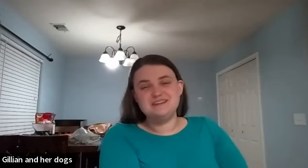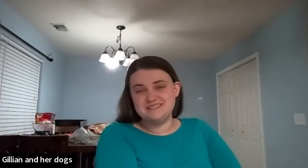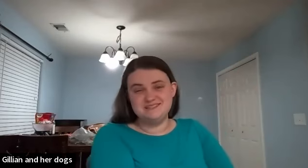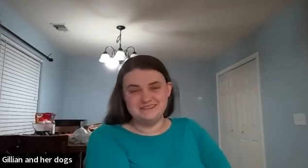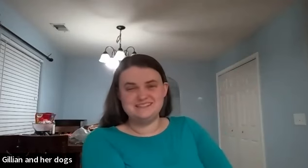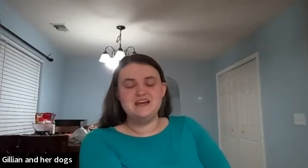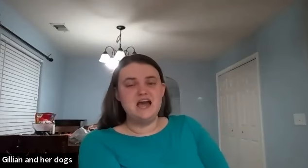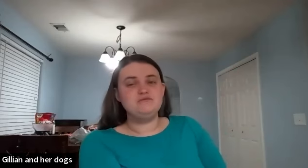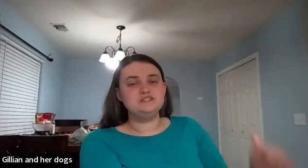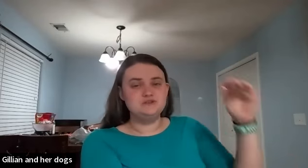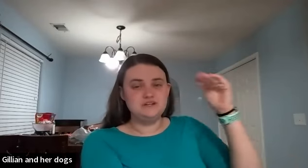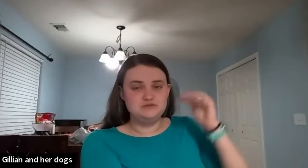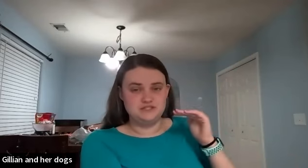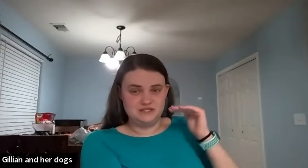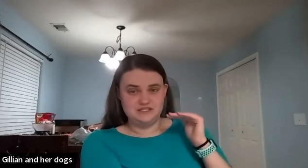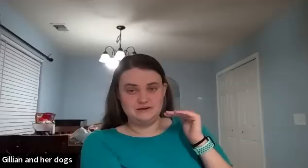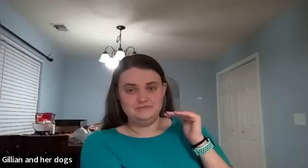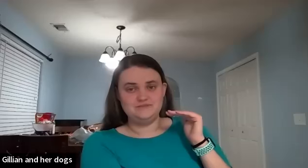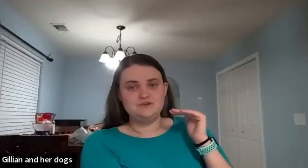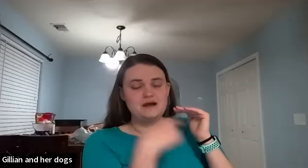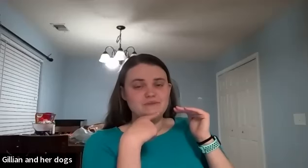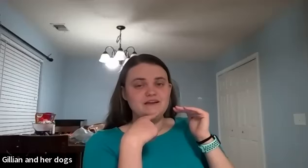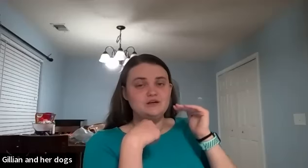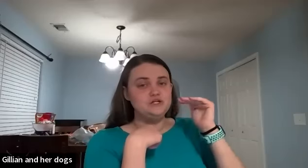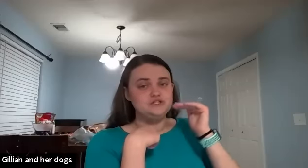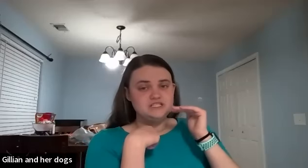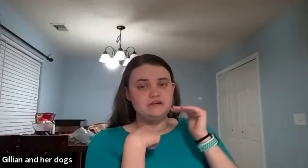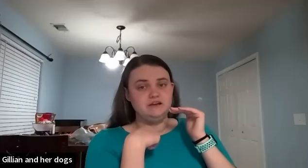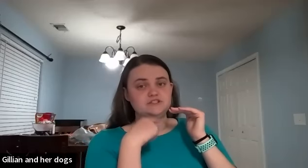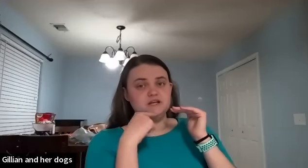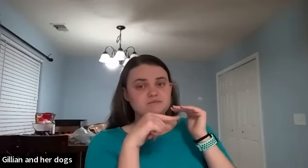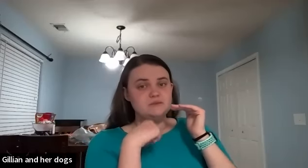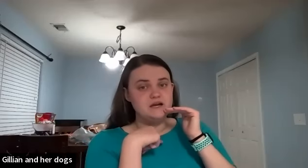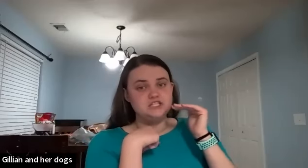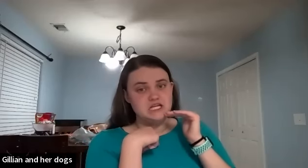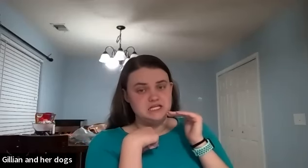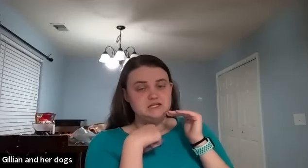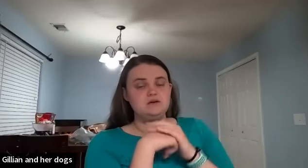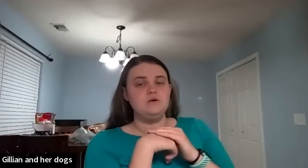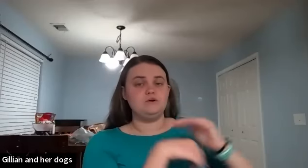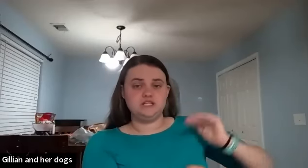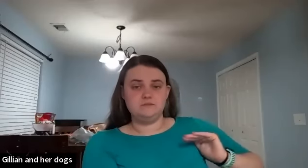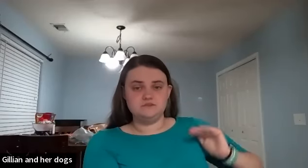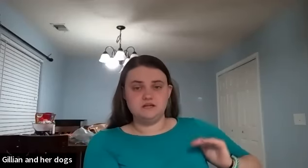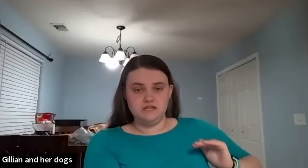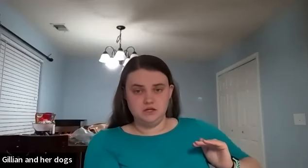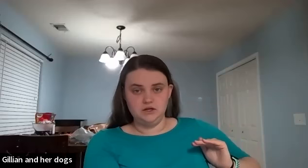say my students i have one student who's this tall so i'll be like she's right here she comes to my chin or she comes right here